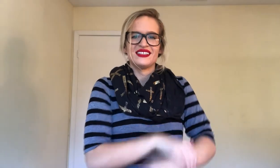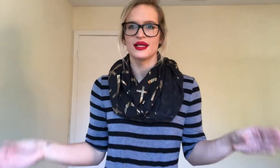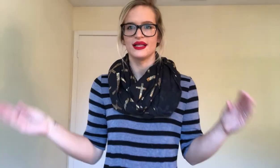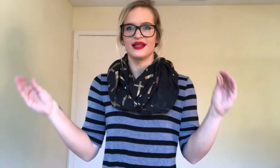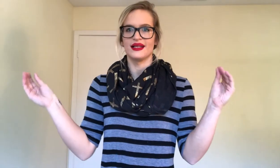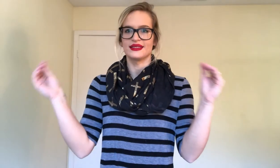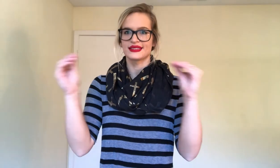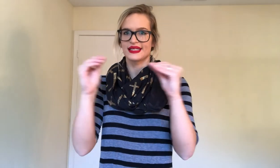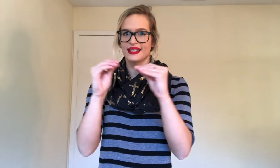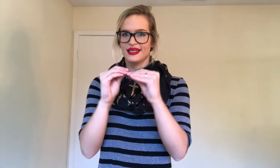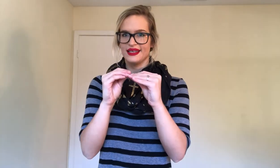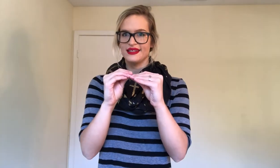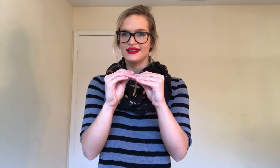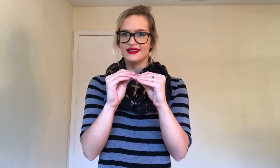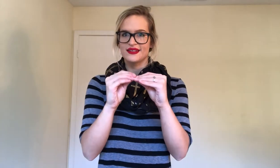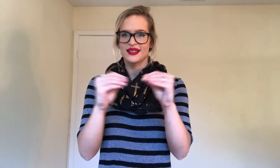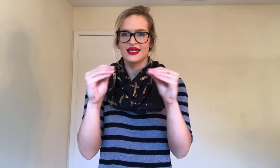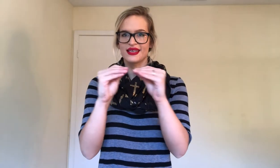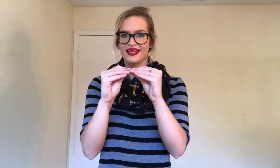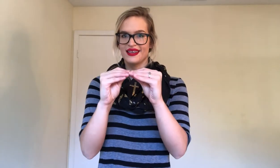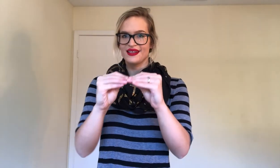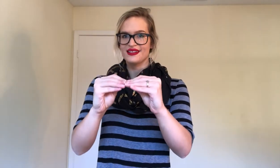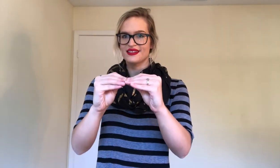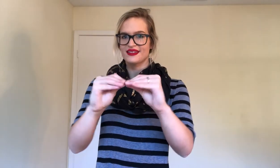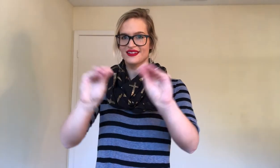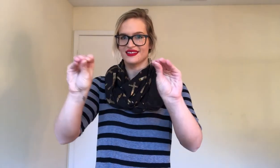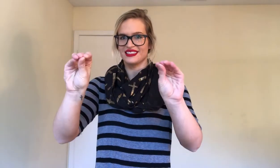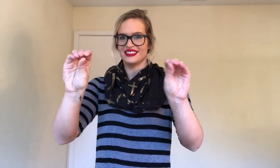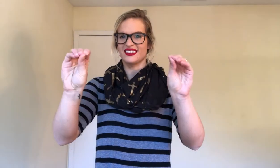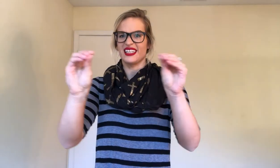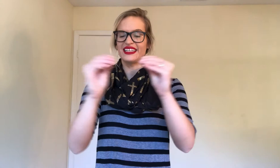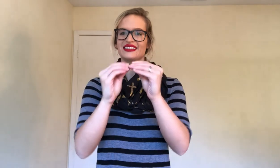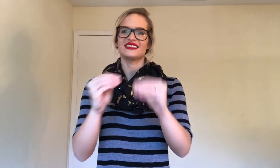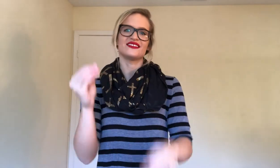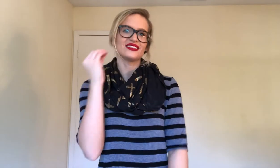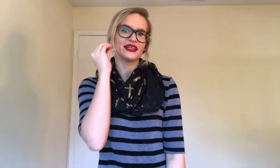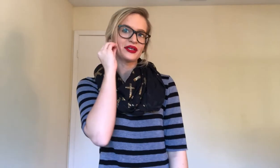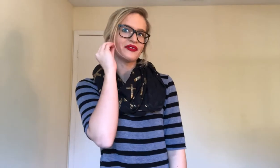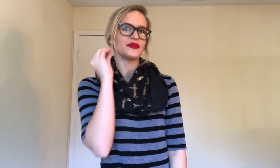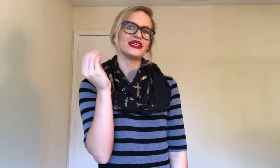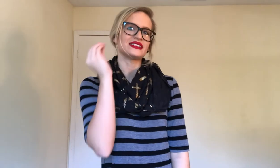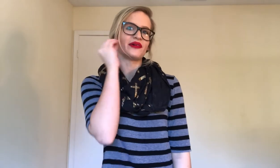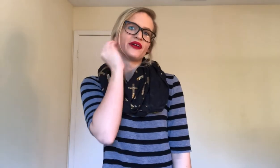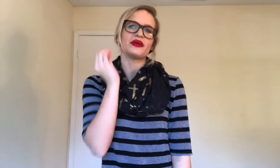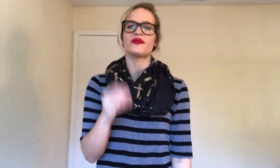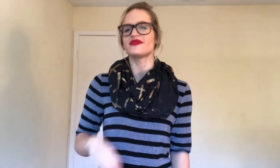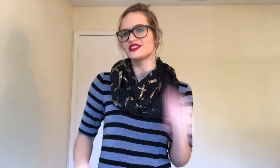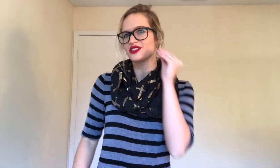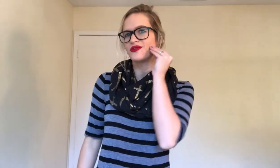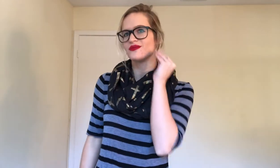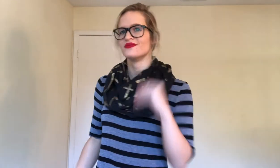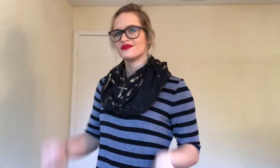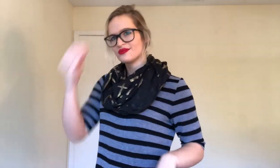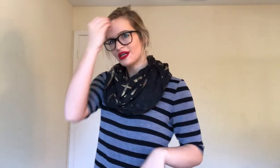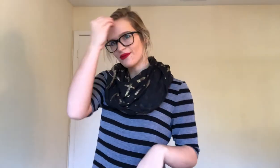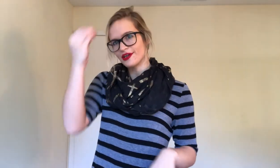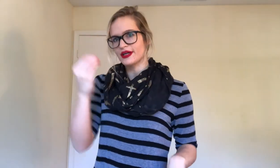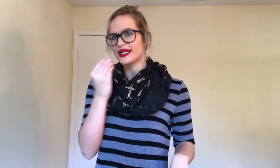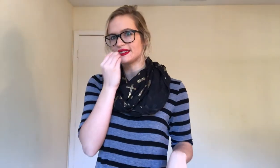And then it's. Kiss. Kiss. Kiss. these are like kisses. You can like. Even place them on people. To show. Like where you're kissing.